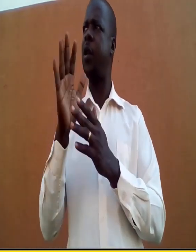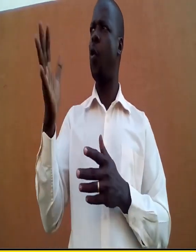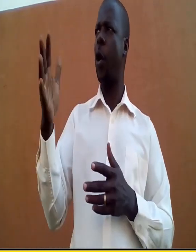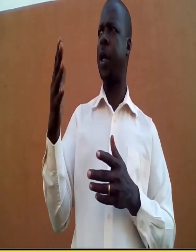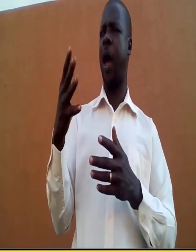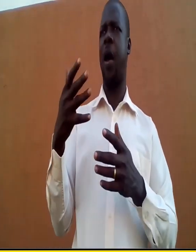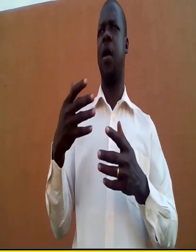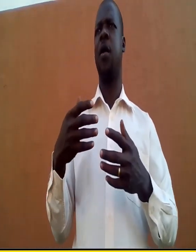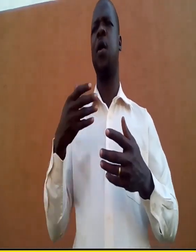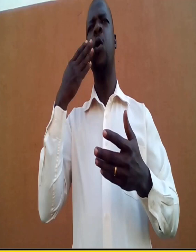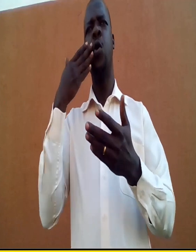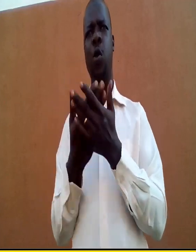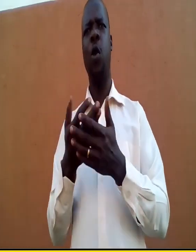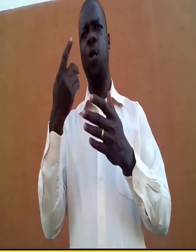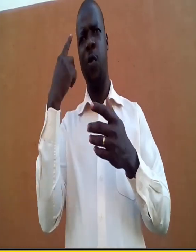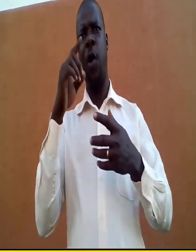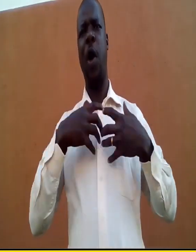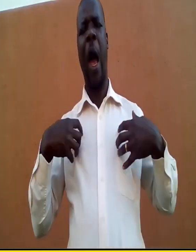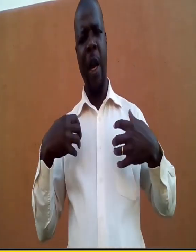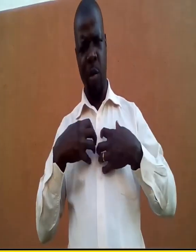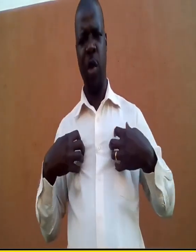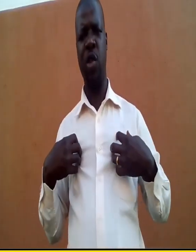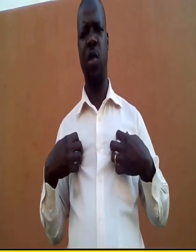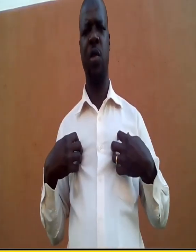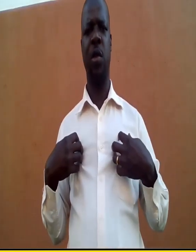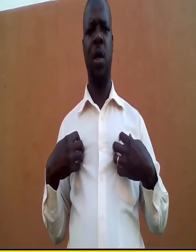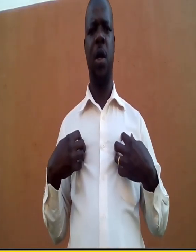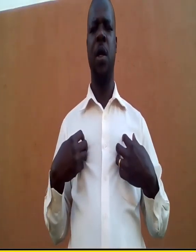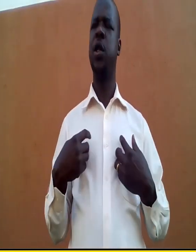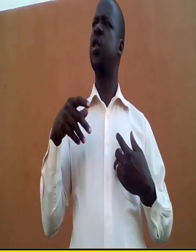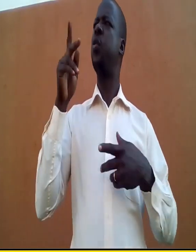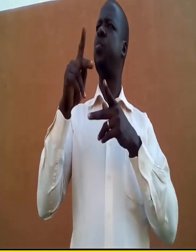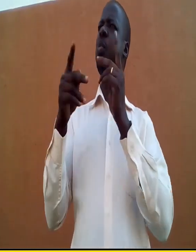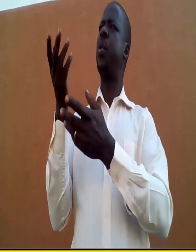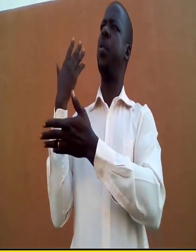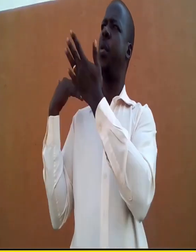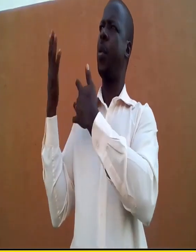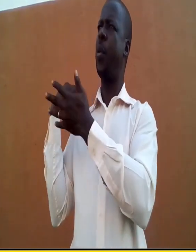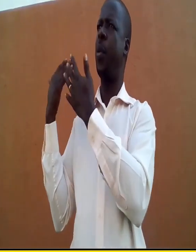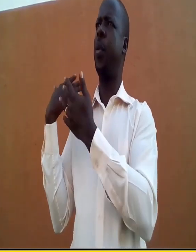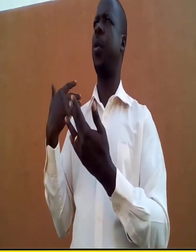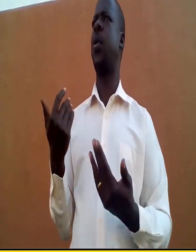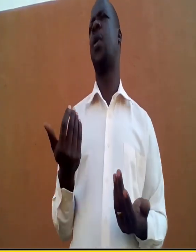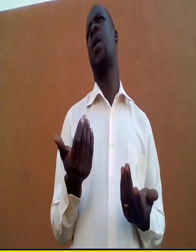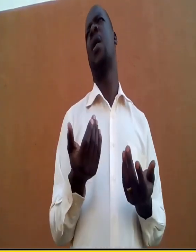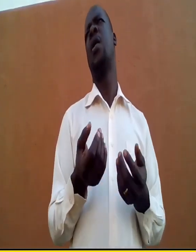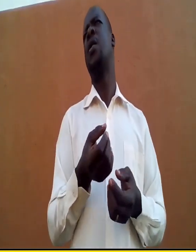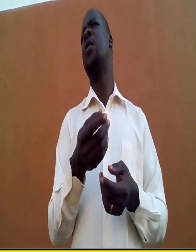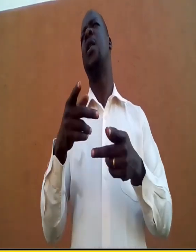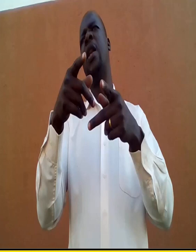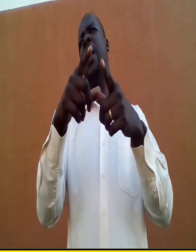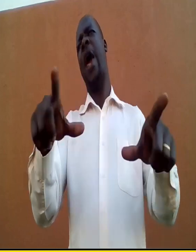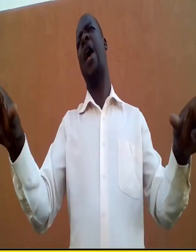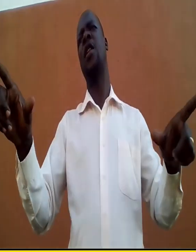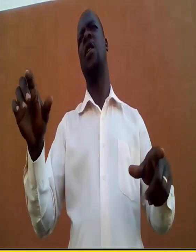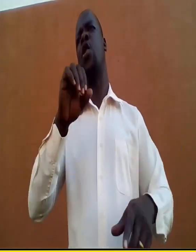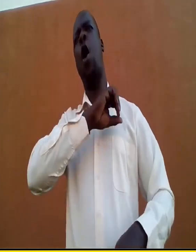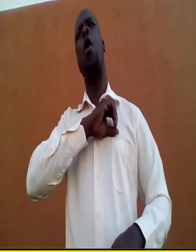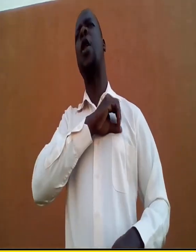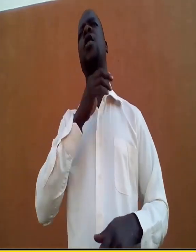grass and water suitable for the animals. Long ago,